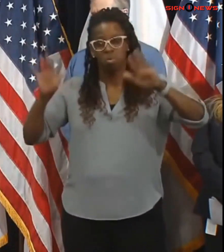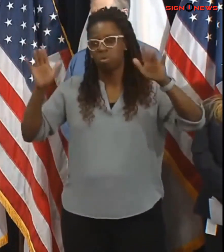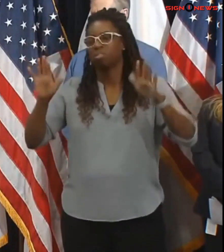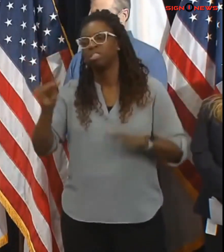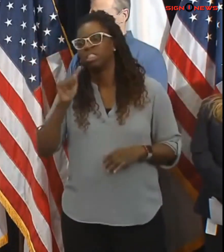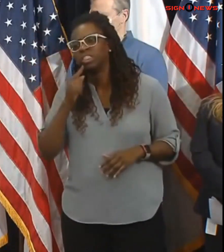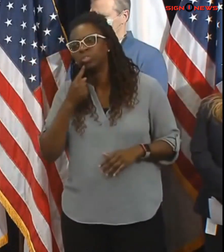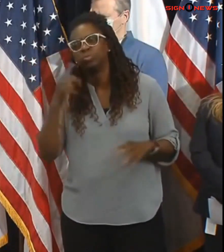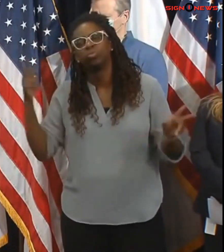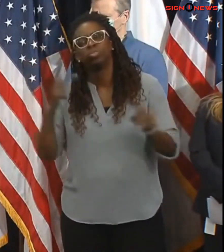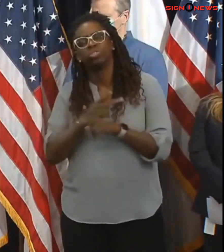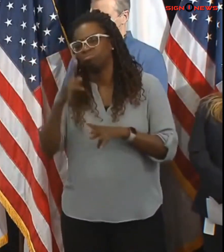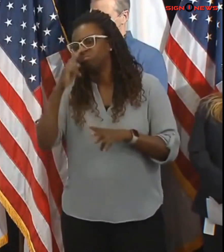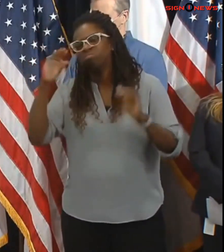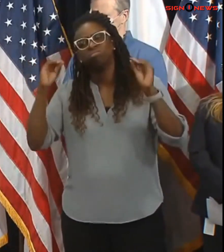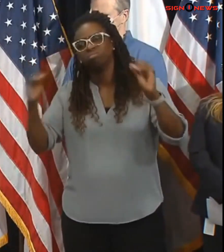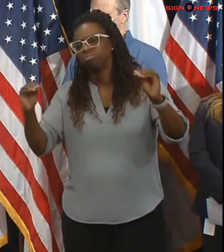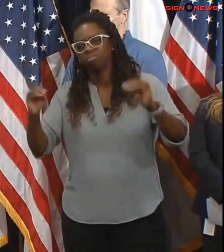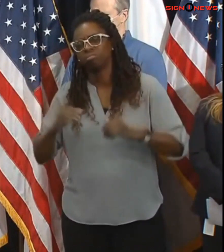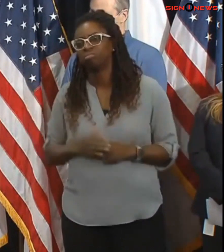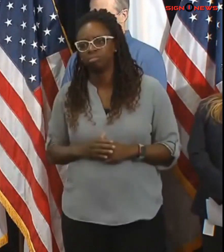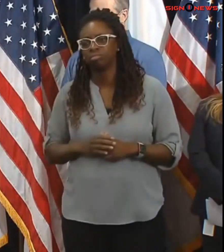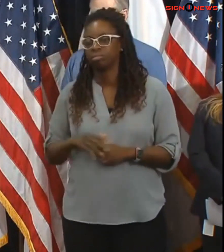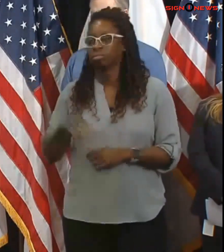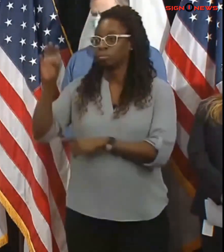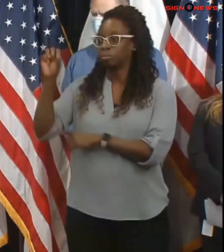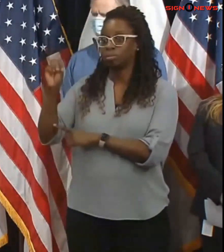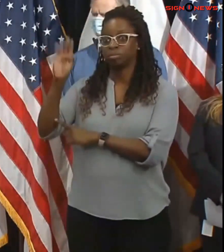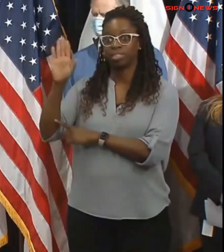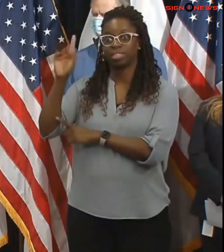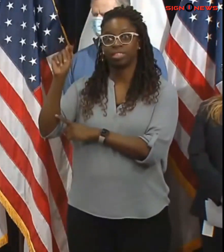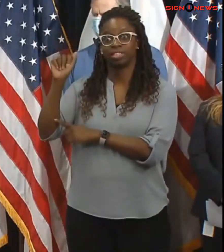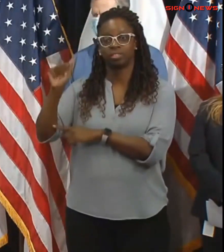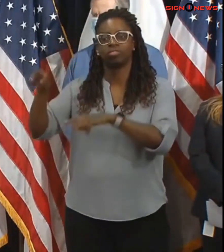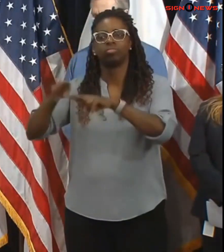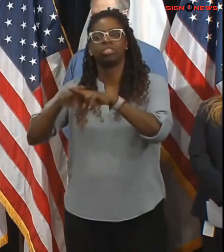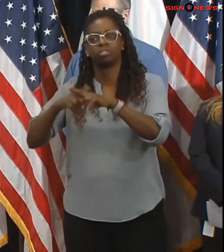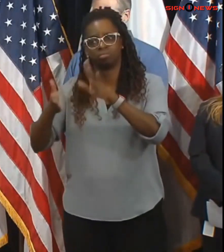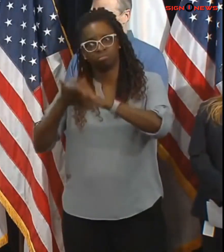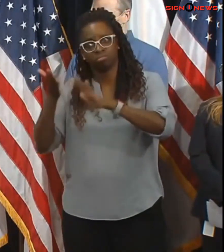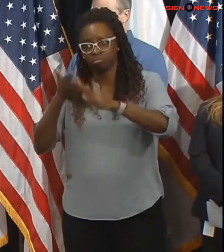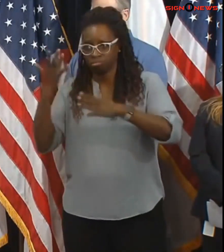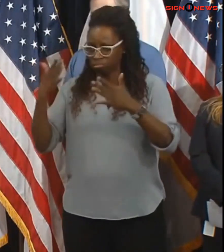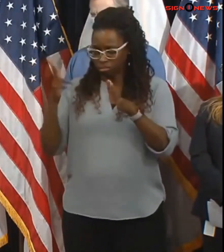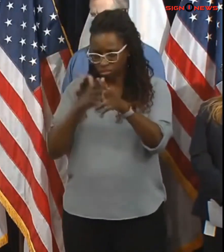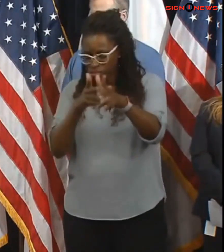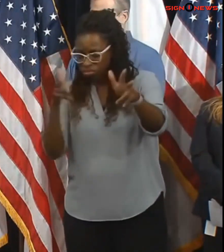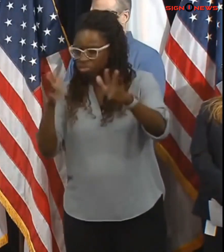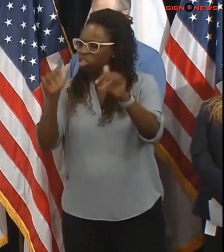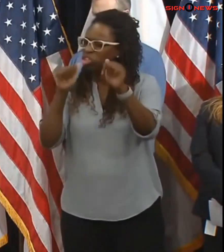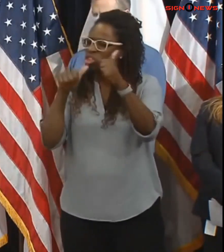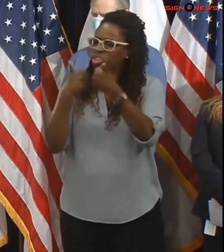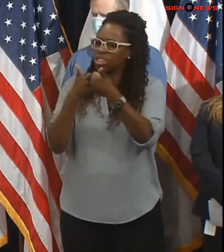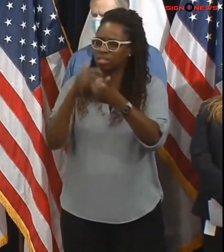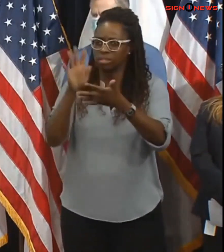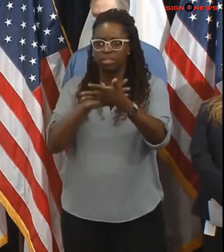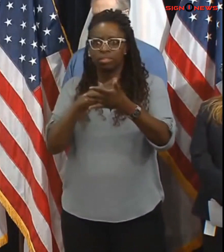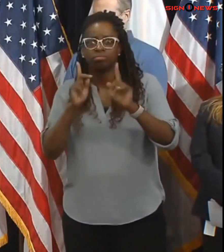mbta's operations i want to second what the previous speakers have said about avoiding any unnecessary